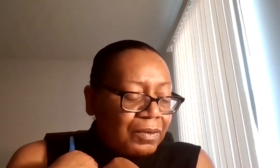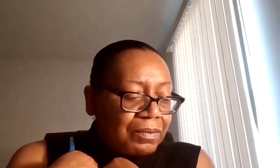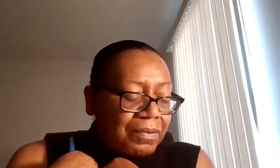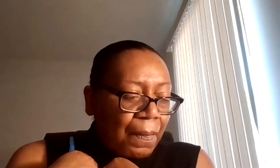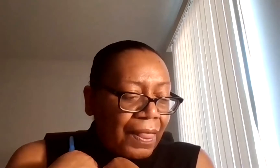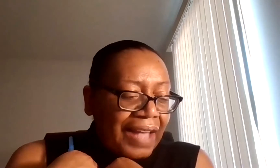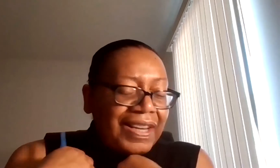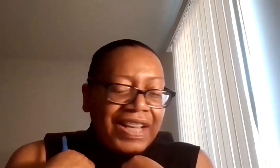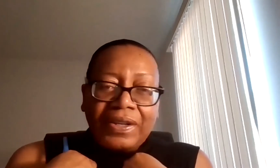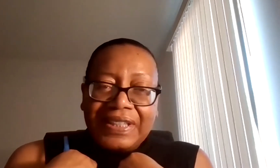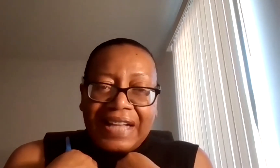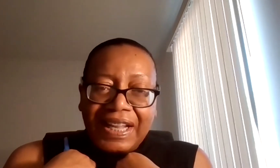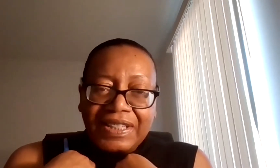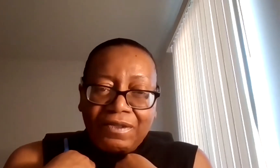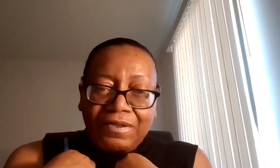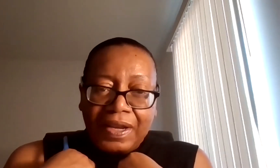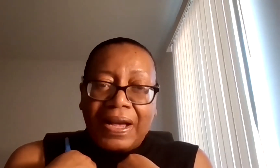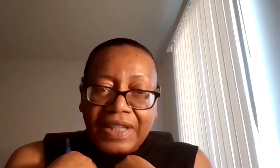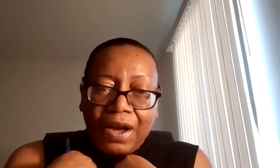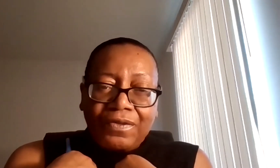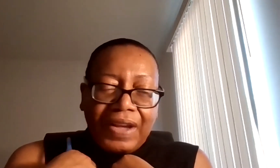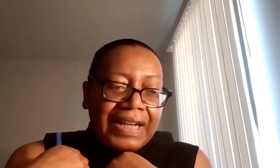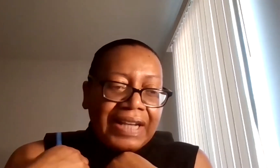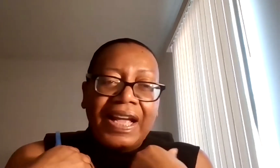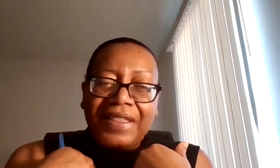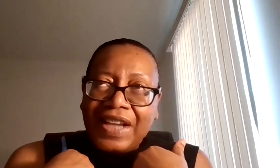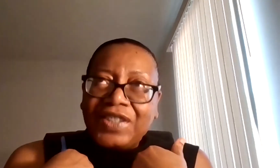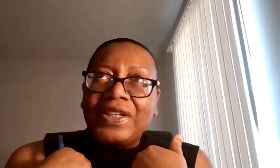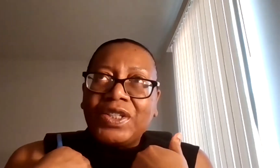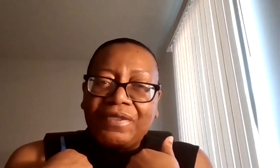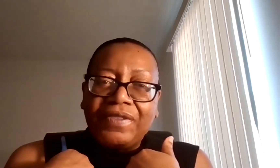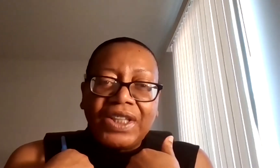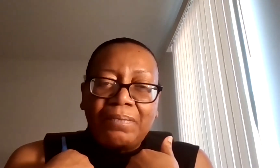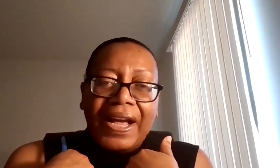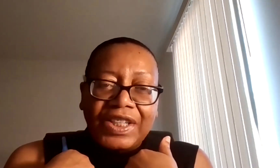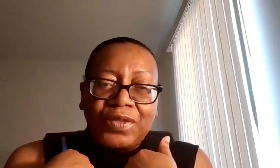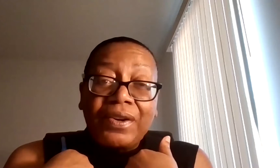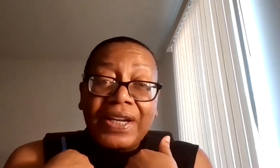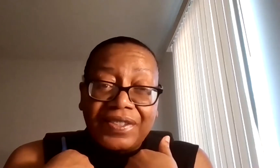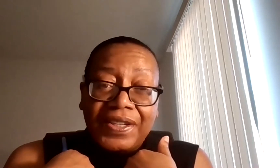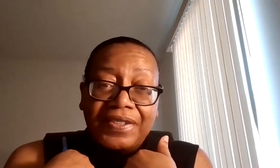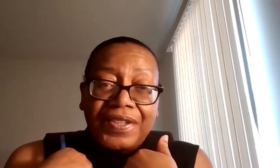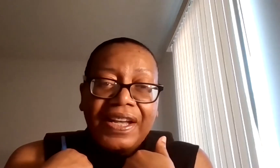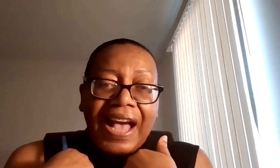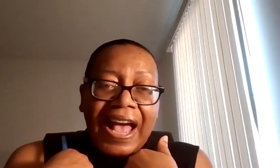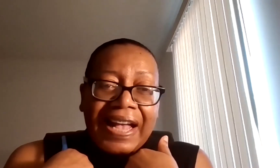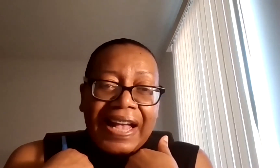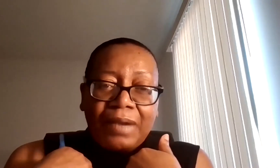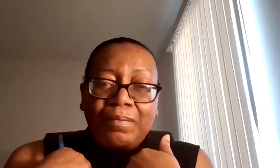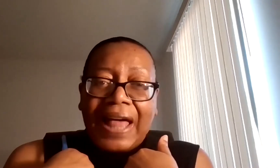Um, and then I started to ask that self in myself. And then I started to reflect on my experiences